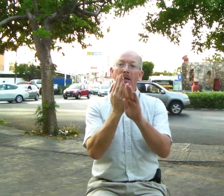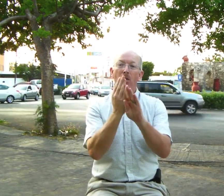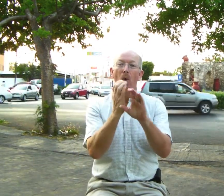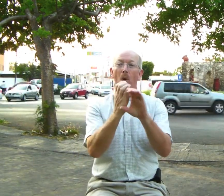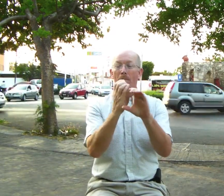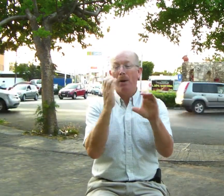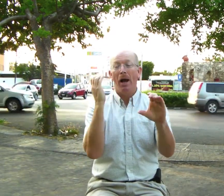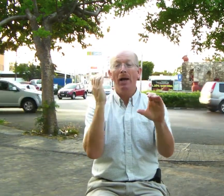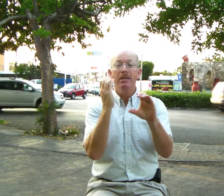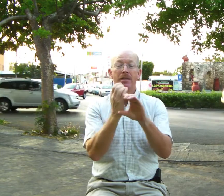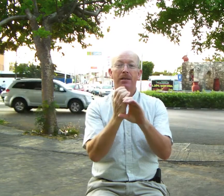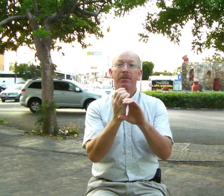or bus.